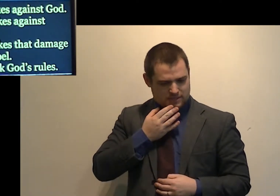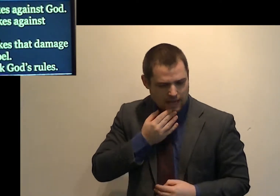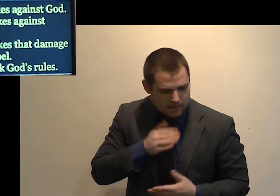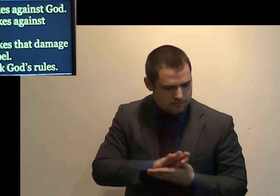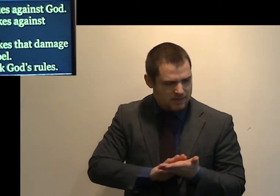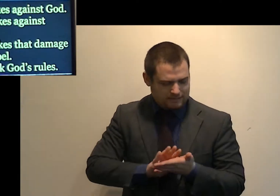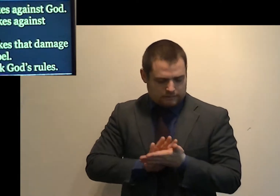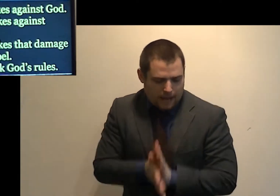gospel.